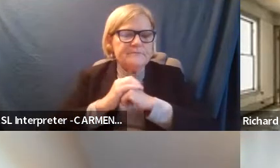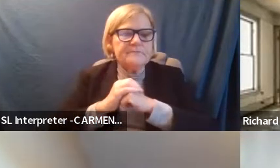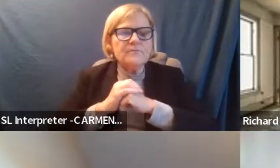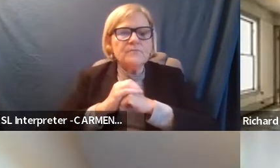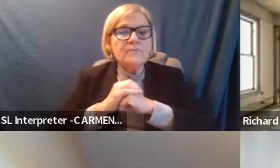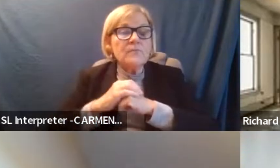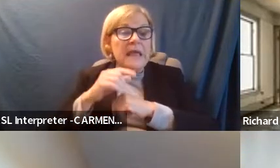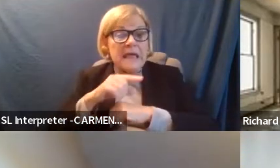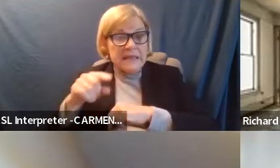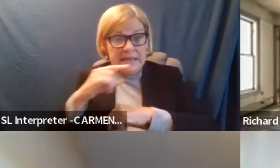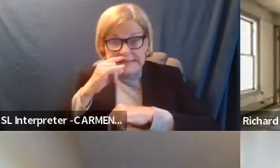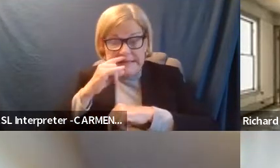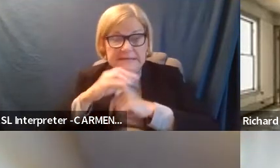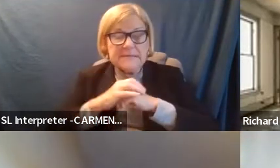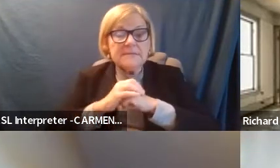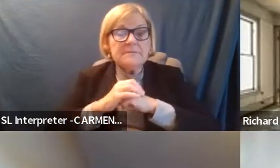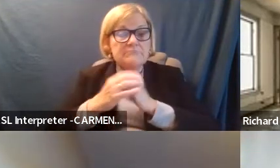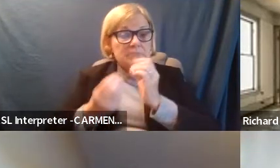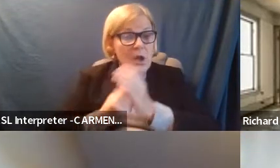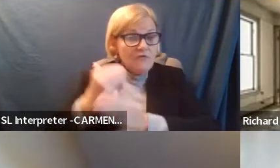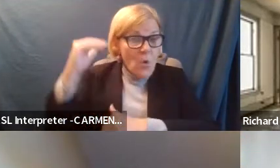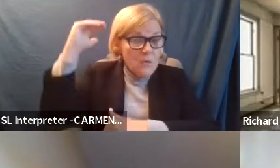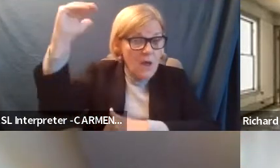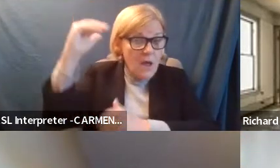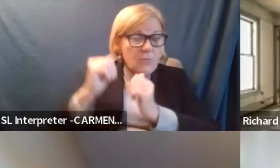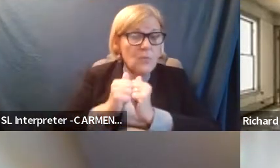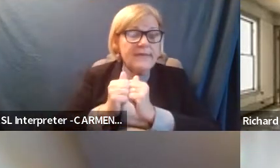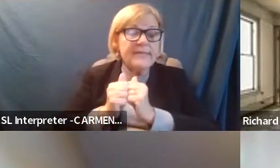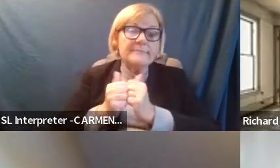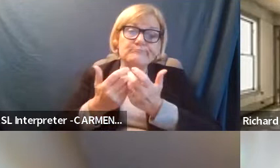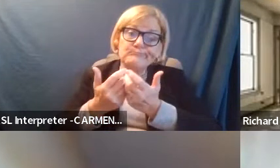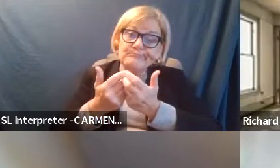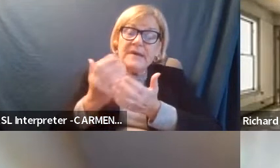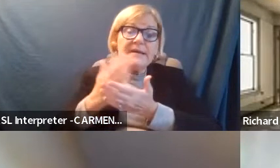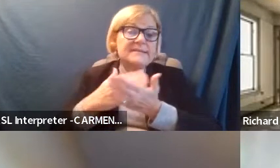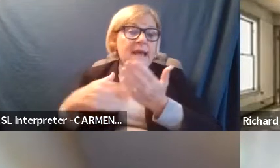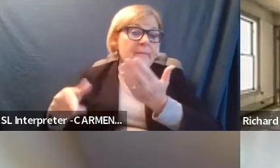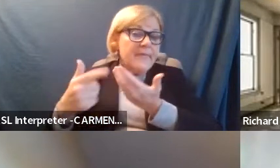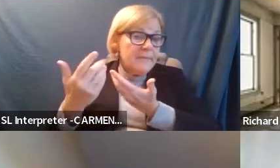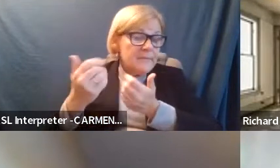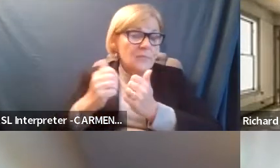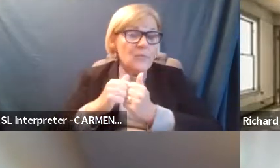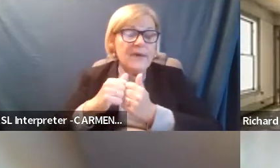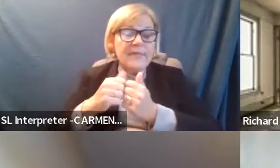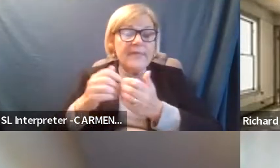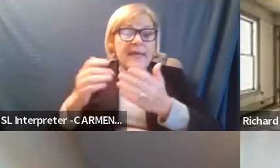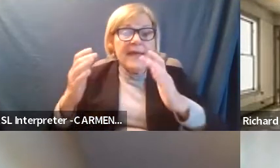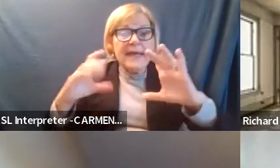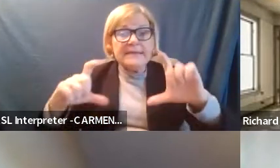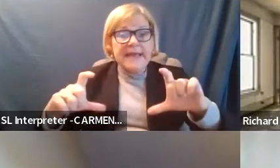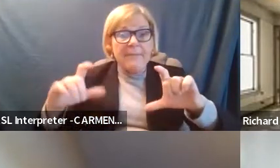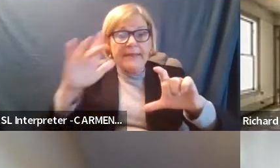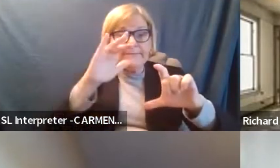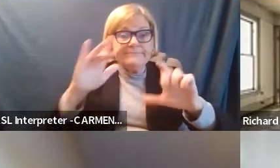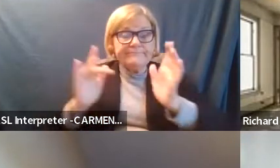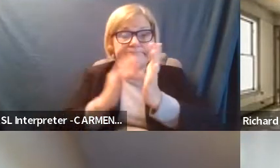These kids have grown up with, well, some of them anyway, with a tablet in their hands and they might be